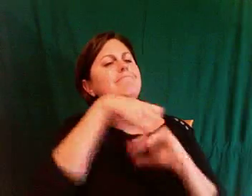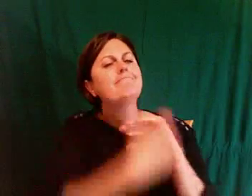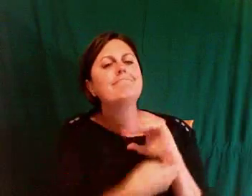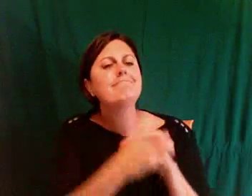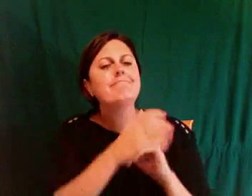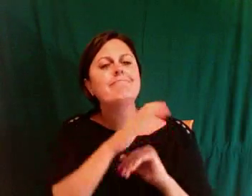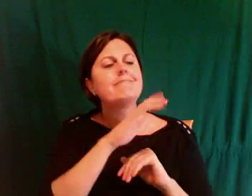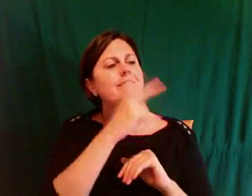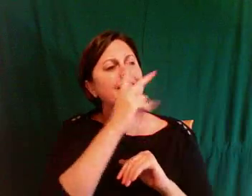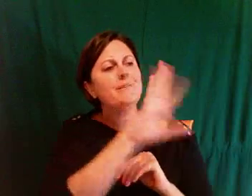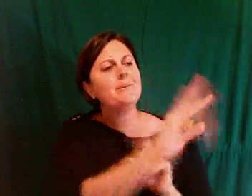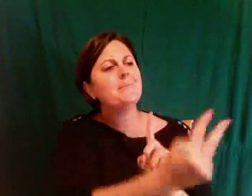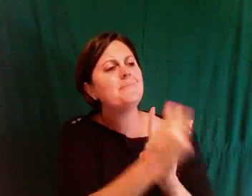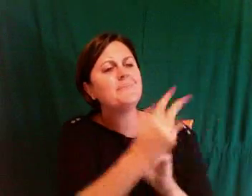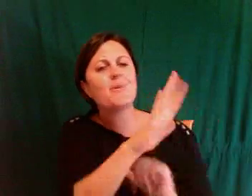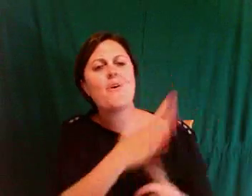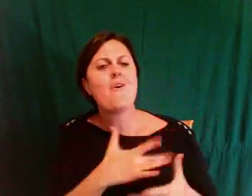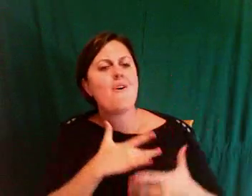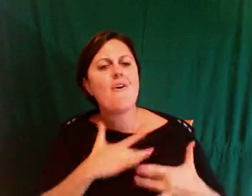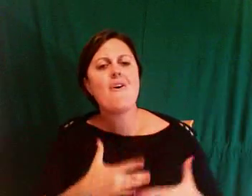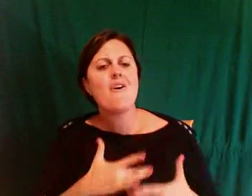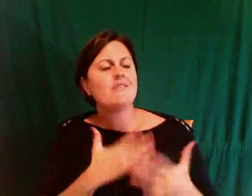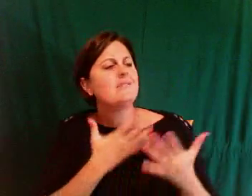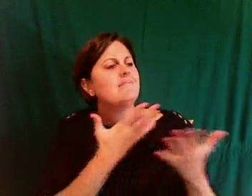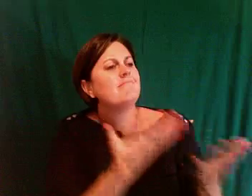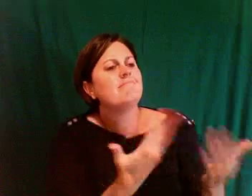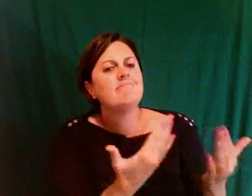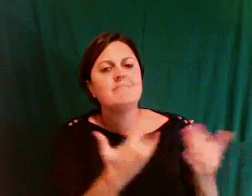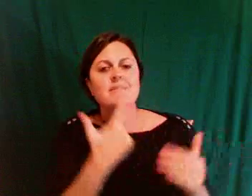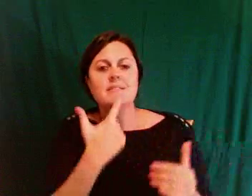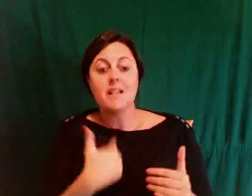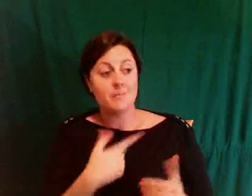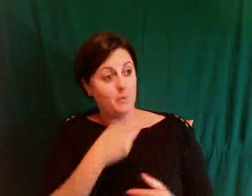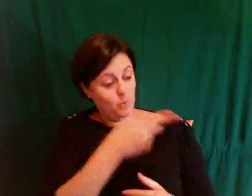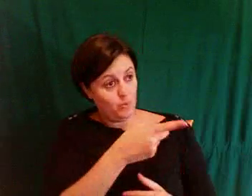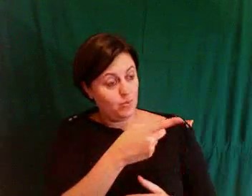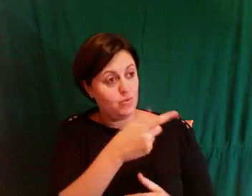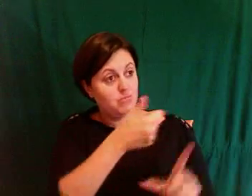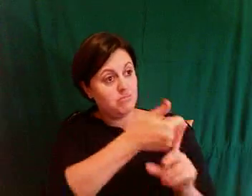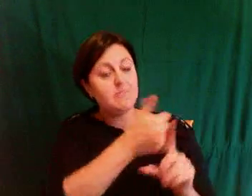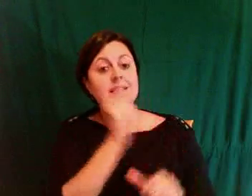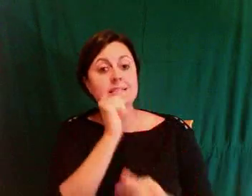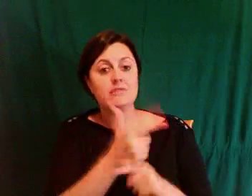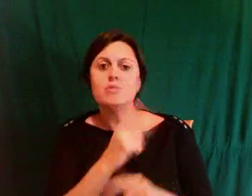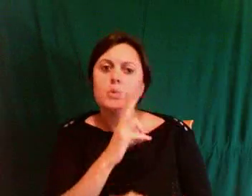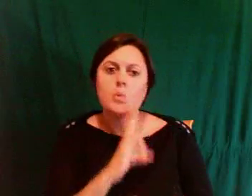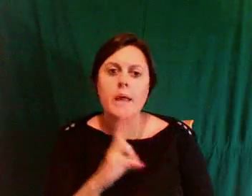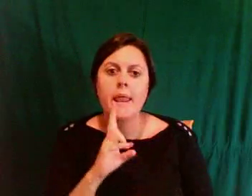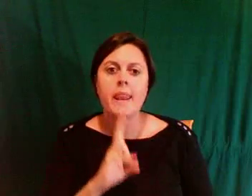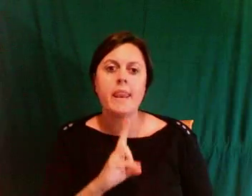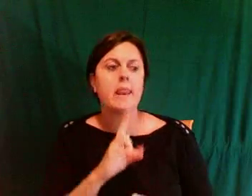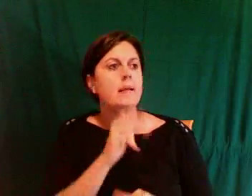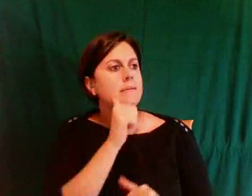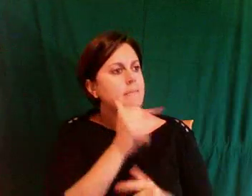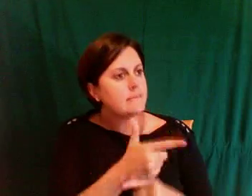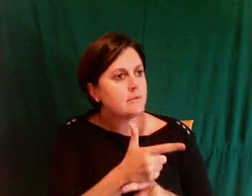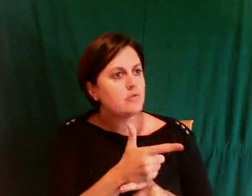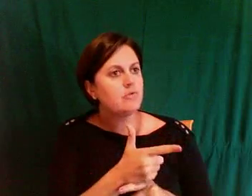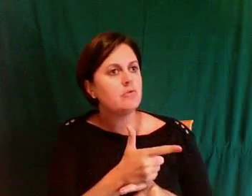was it like as a sister, as an identical twin, to be the one with the